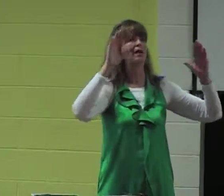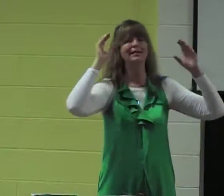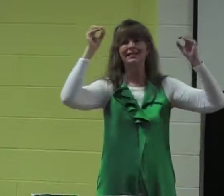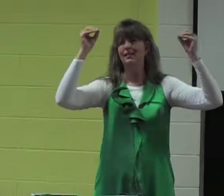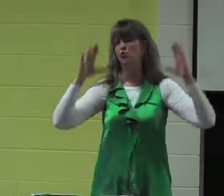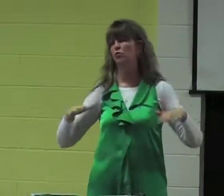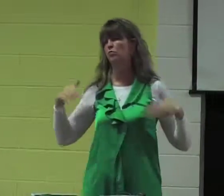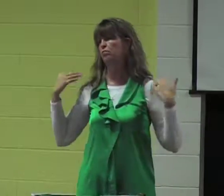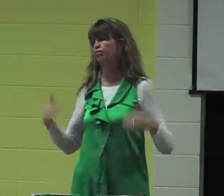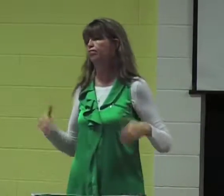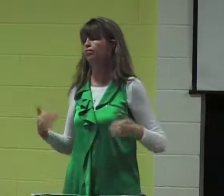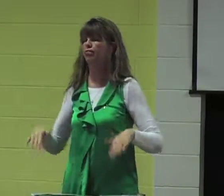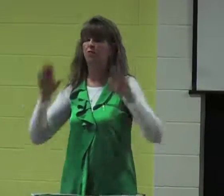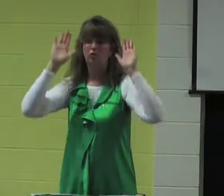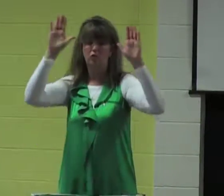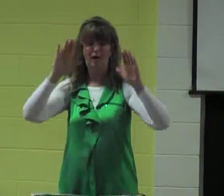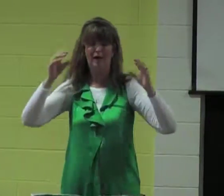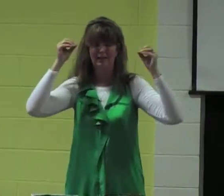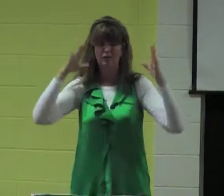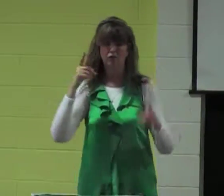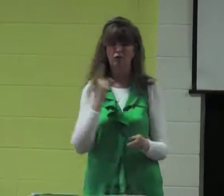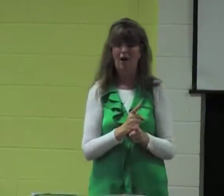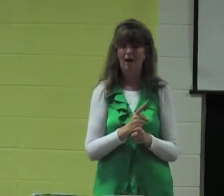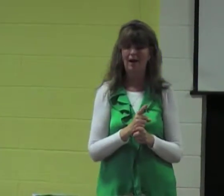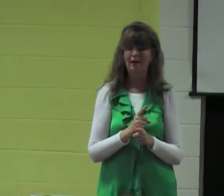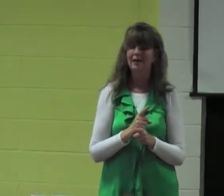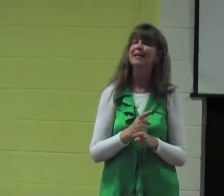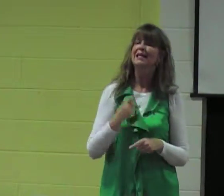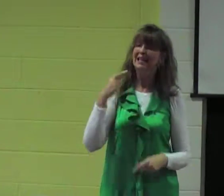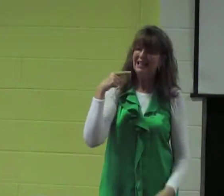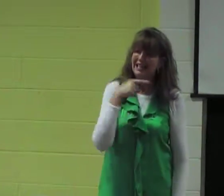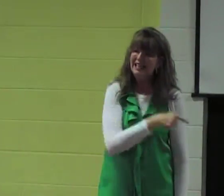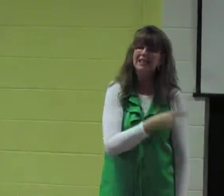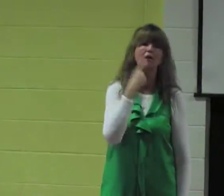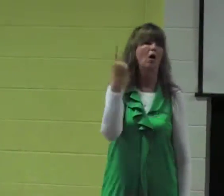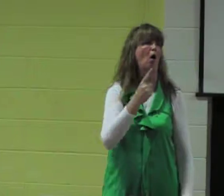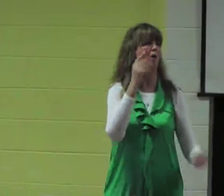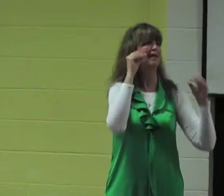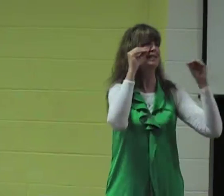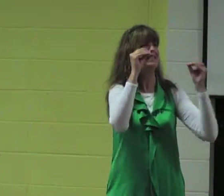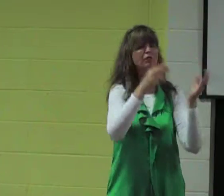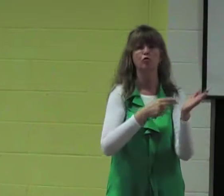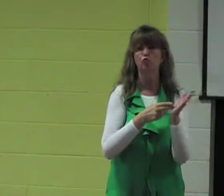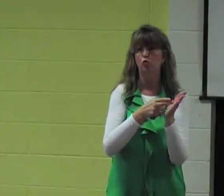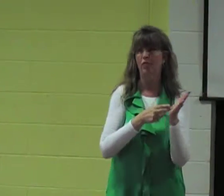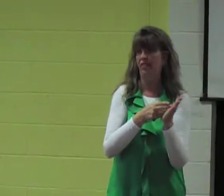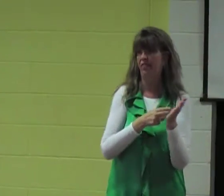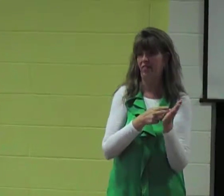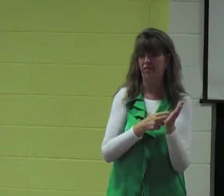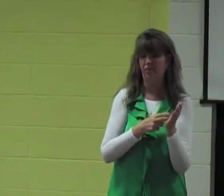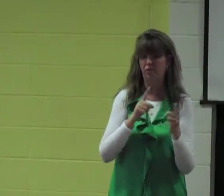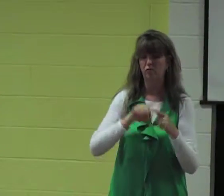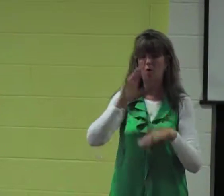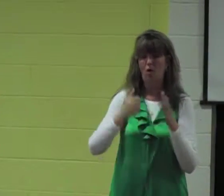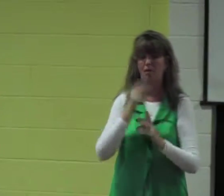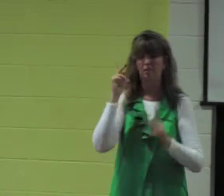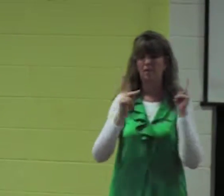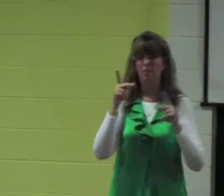they started to deteriorate and become stubborn know-it-alls. And they nearly lost their reputation.